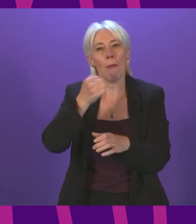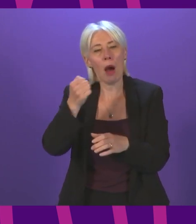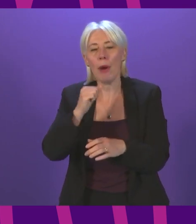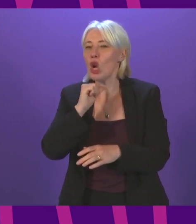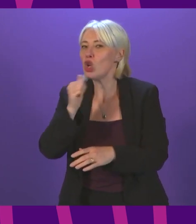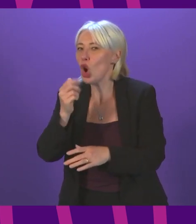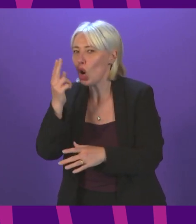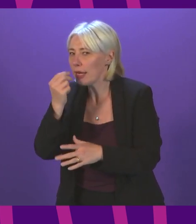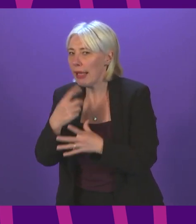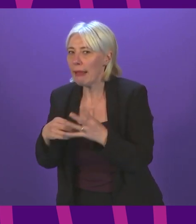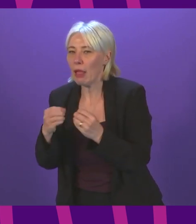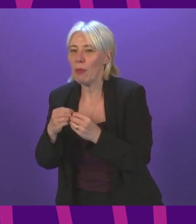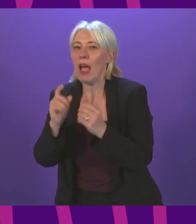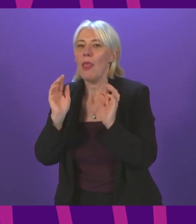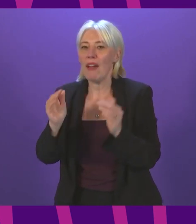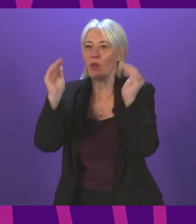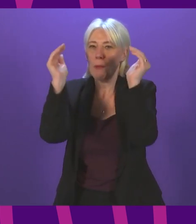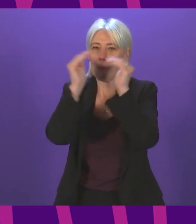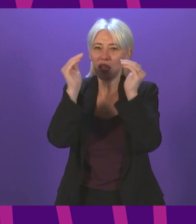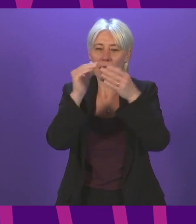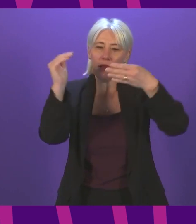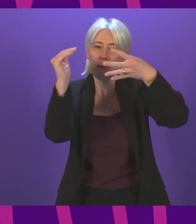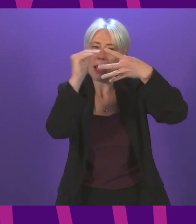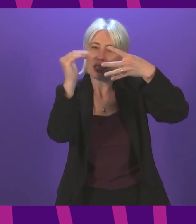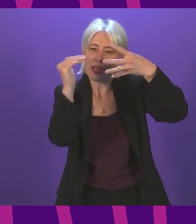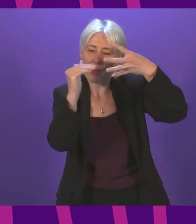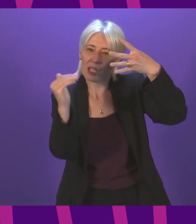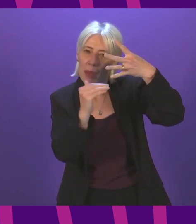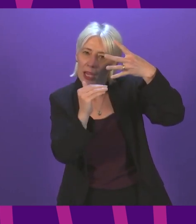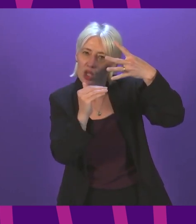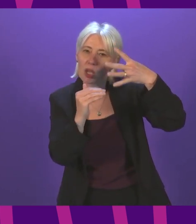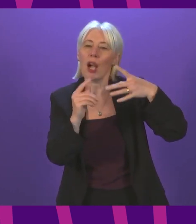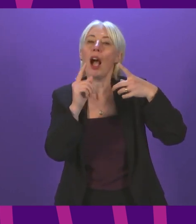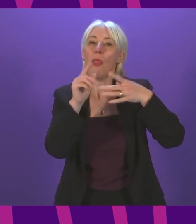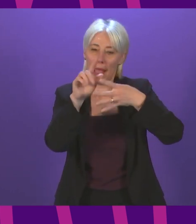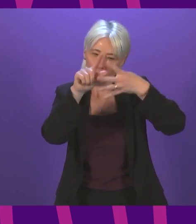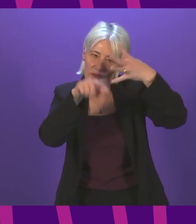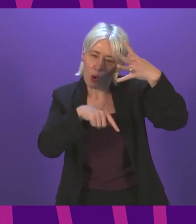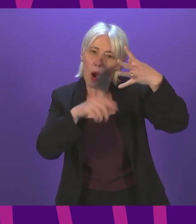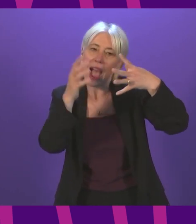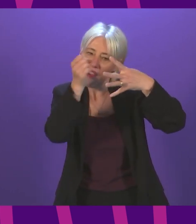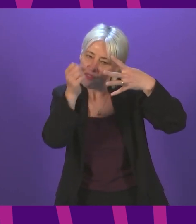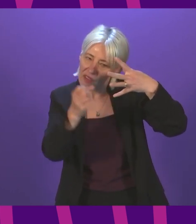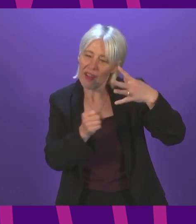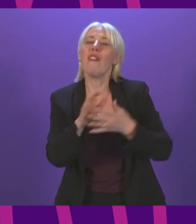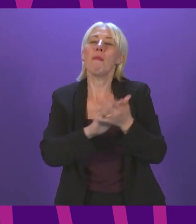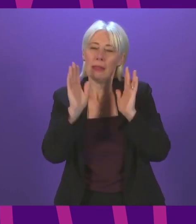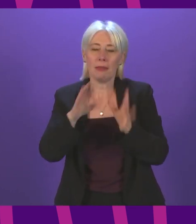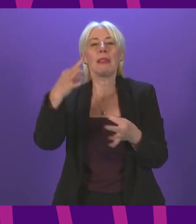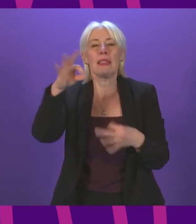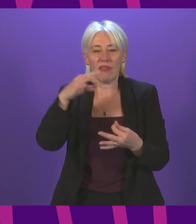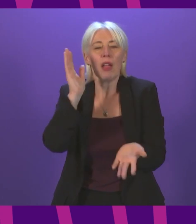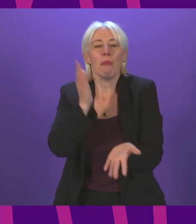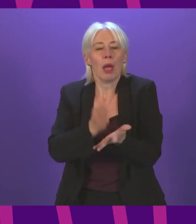nightclub. They would have to meet all four of these criteria before being subject to the certification requirement. This is, I think, the